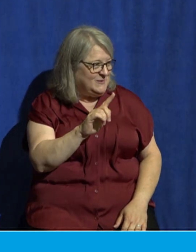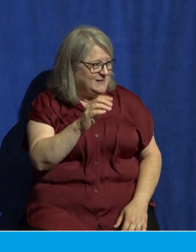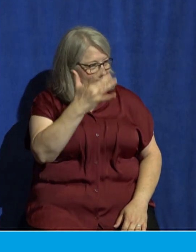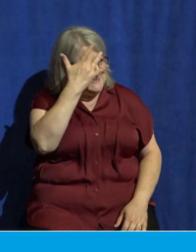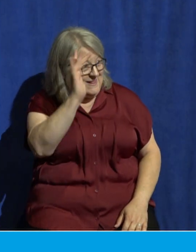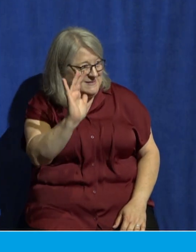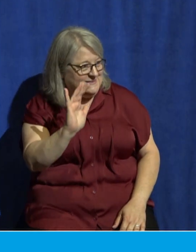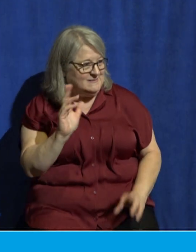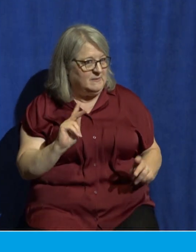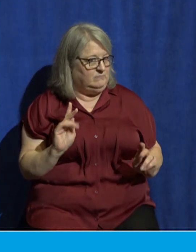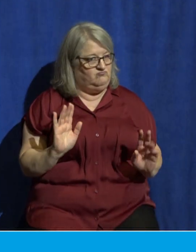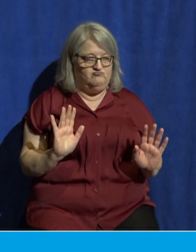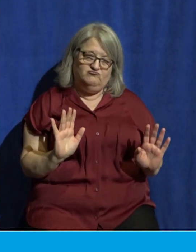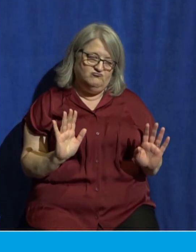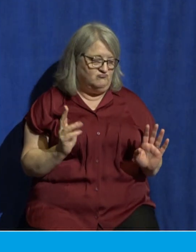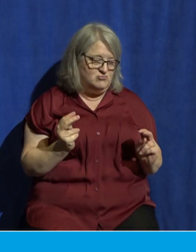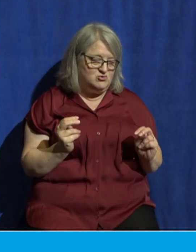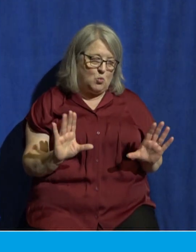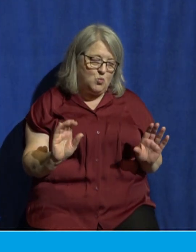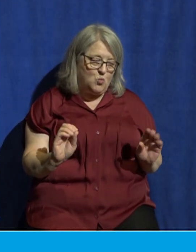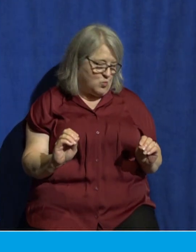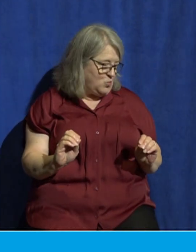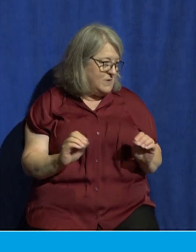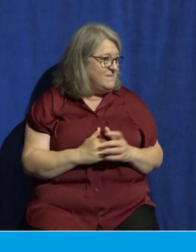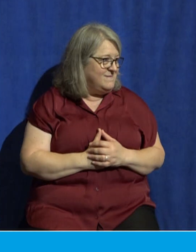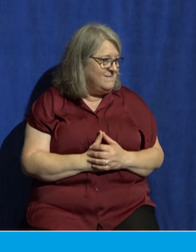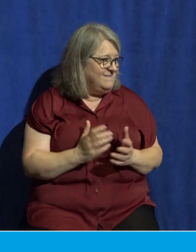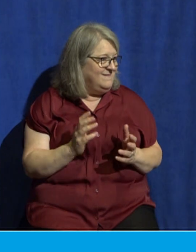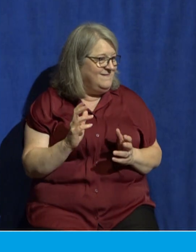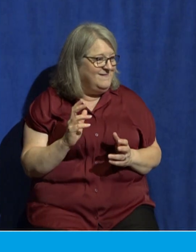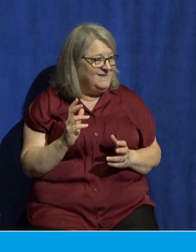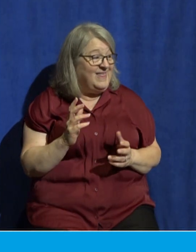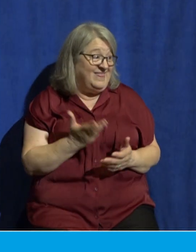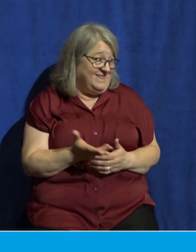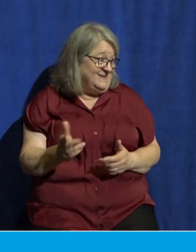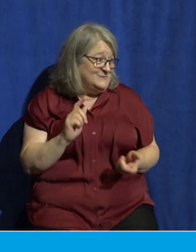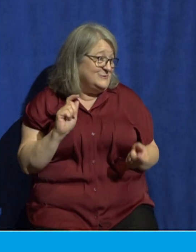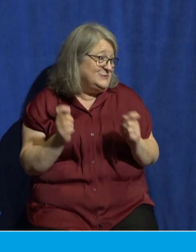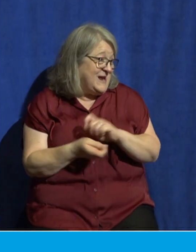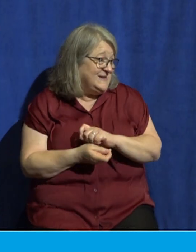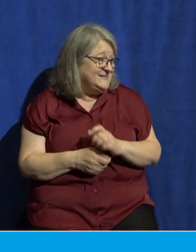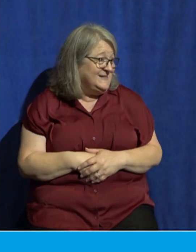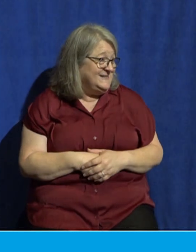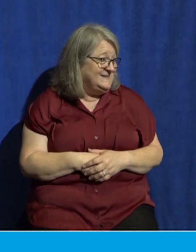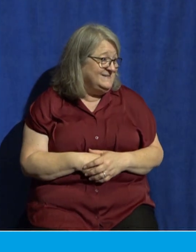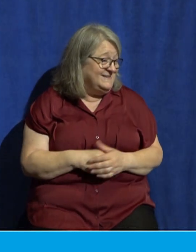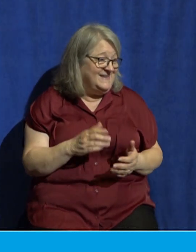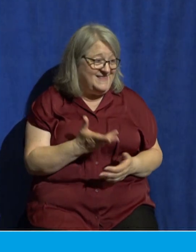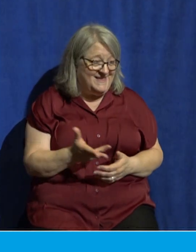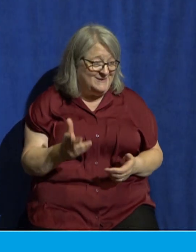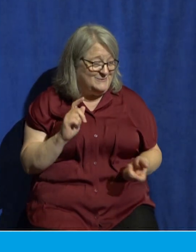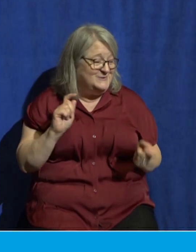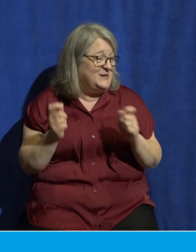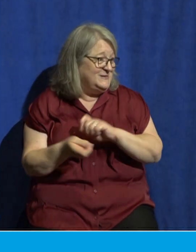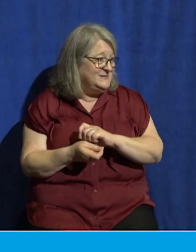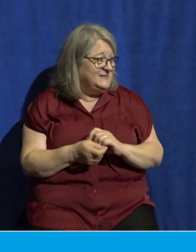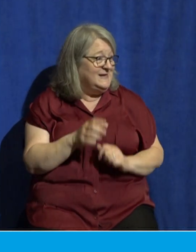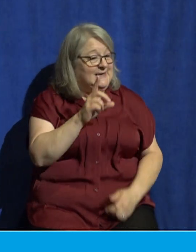We feel it demographically in our country. Things are changing. Things are changing. The demographics are